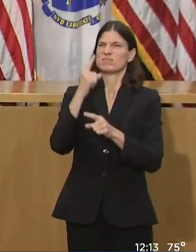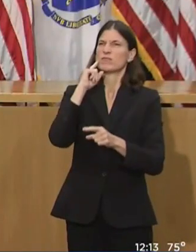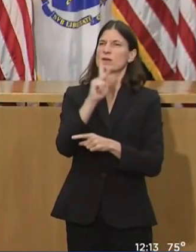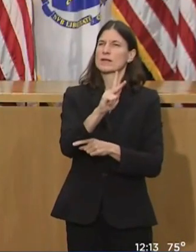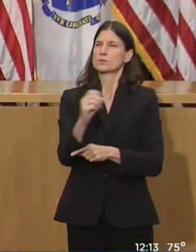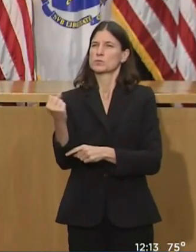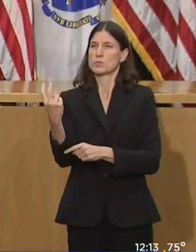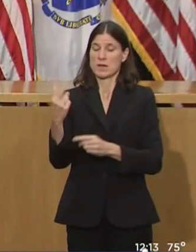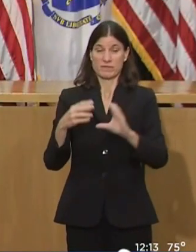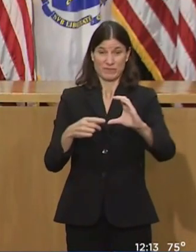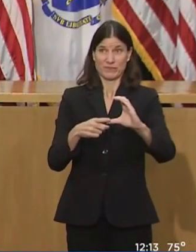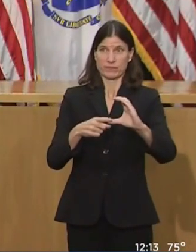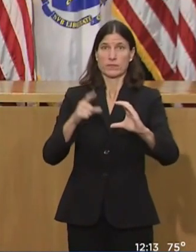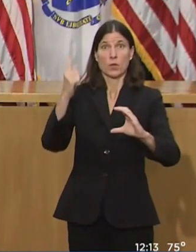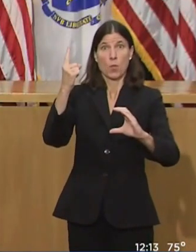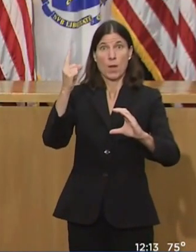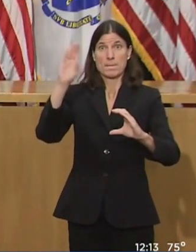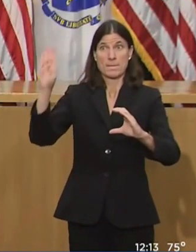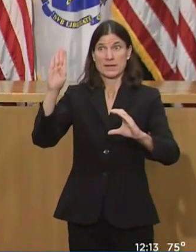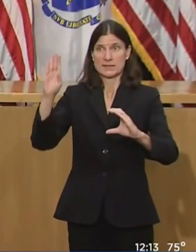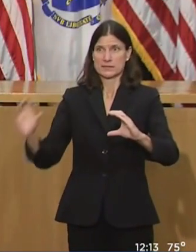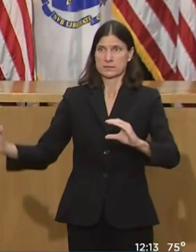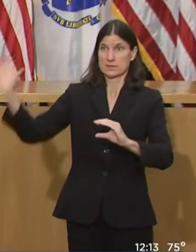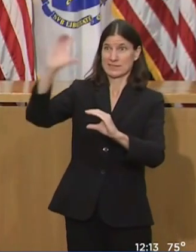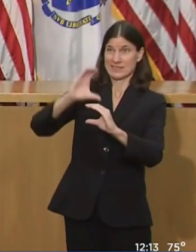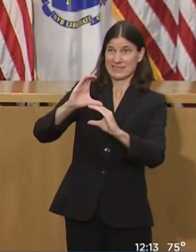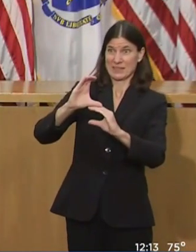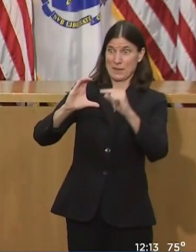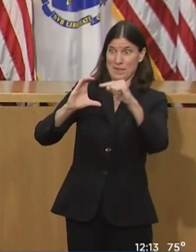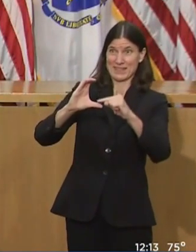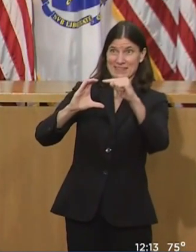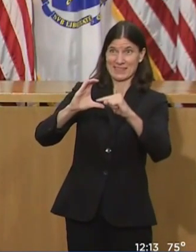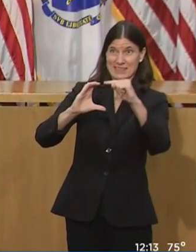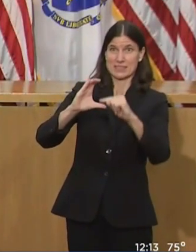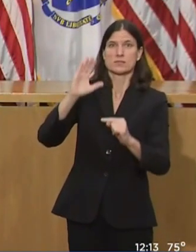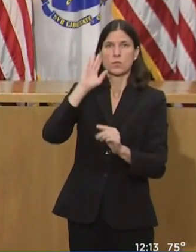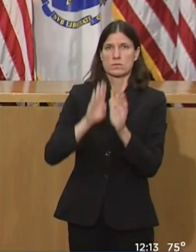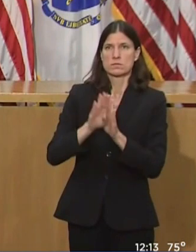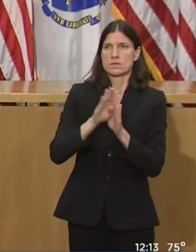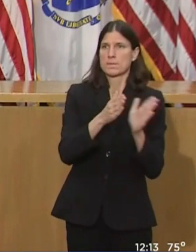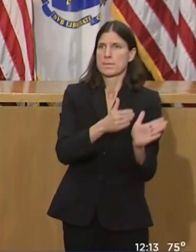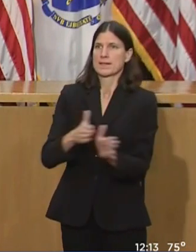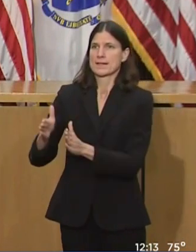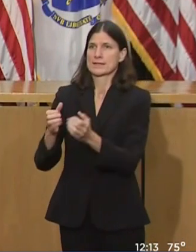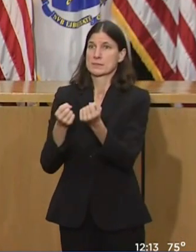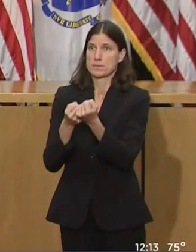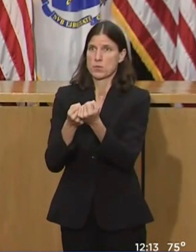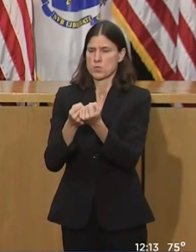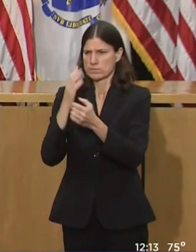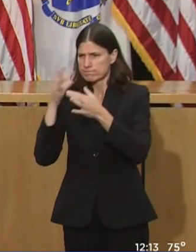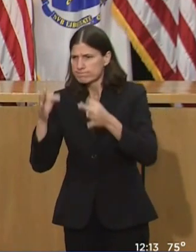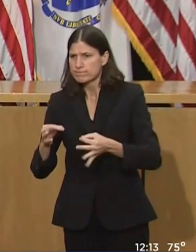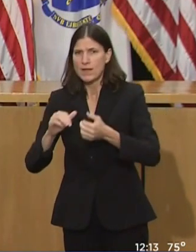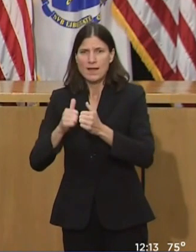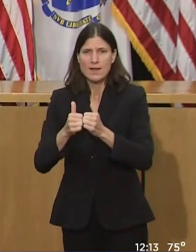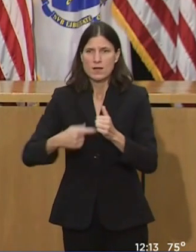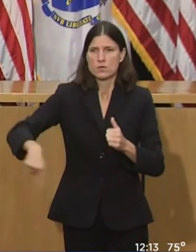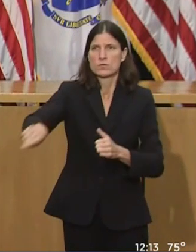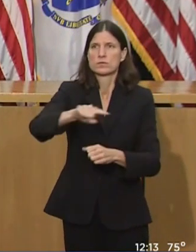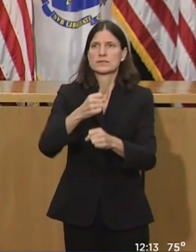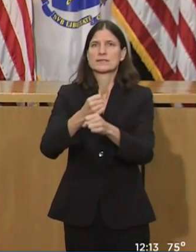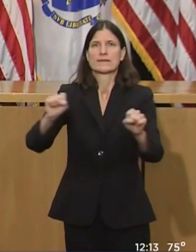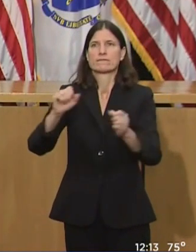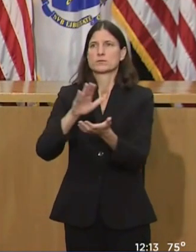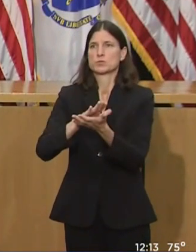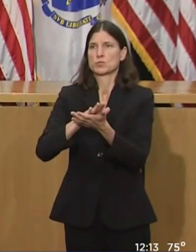Another resource to assist schools we're making available will be new COVID-19 testing tools that can be made available to every school